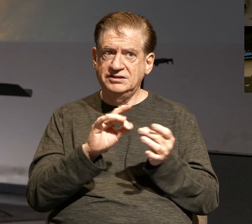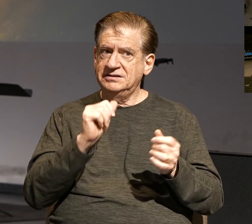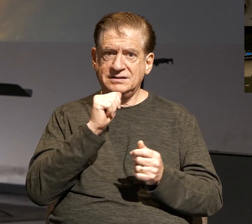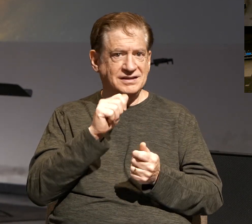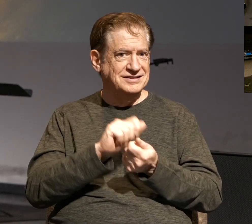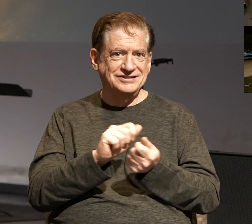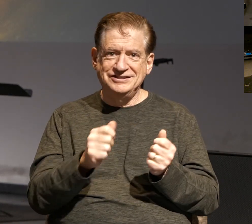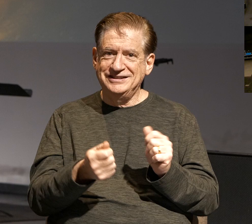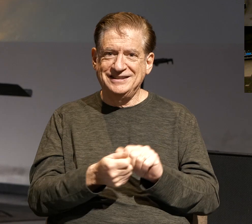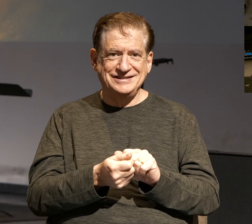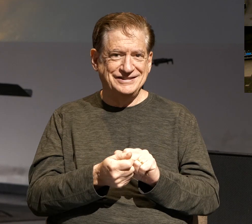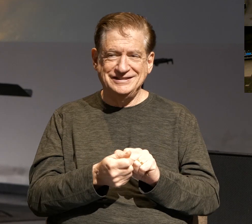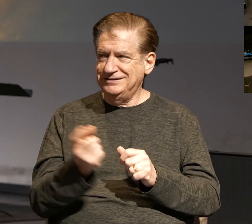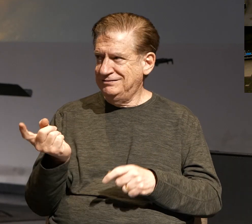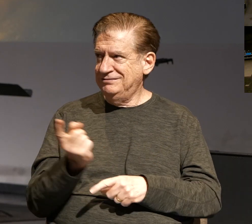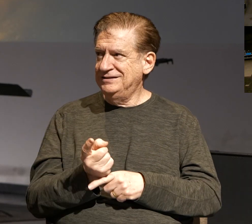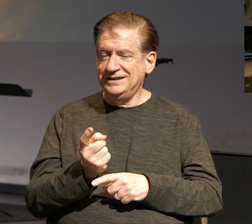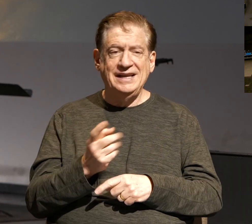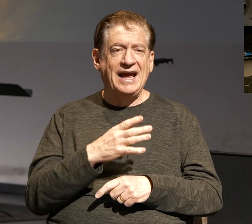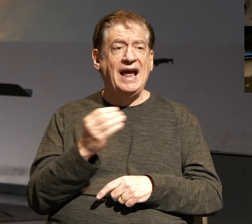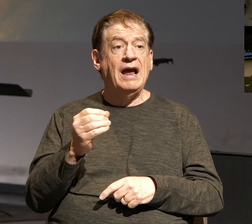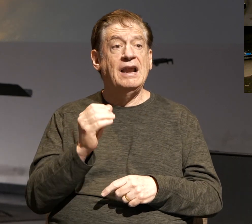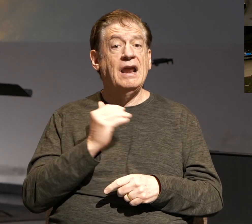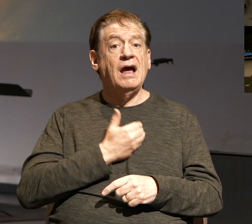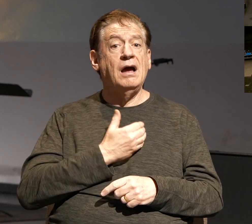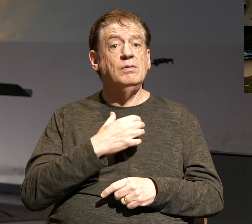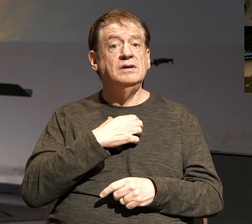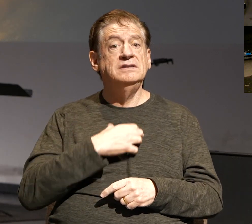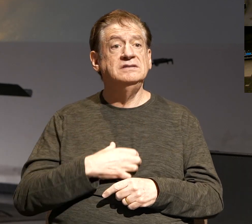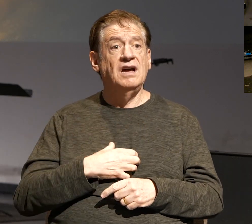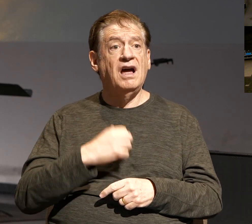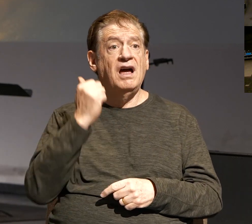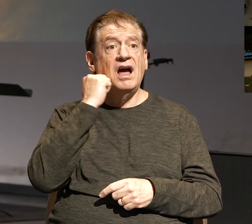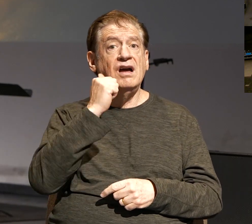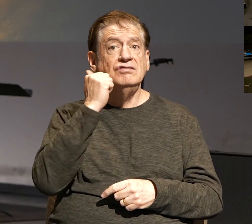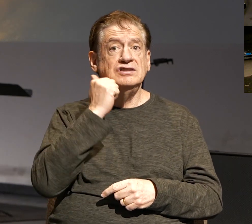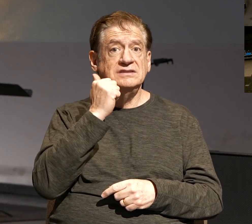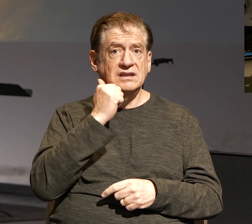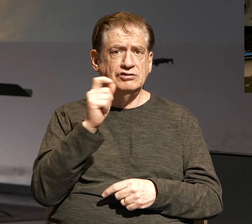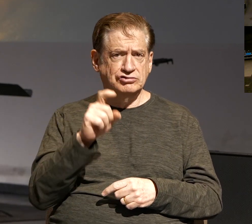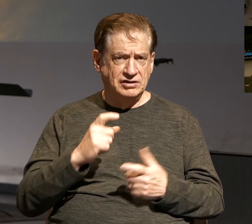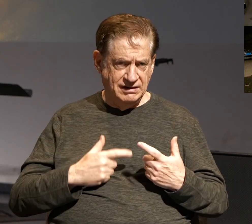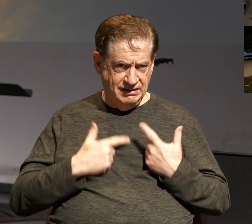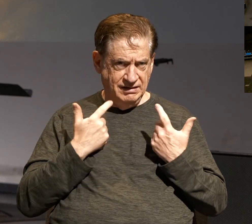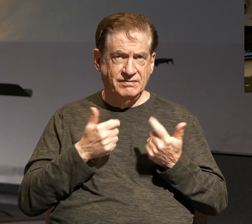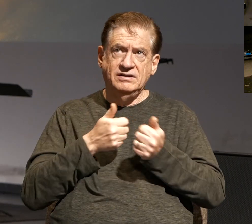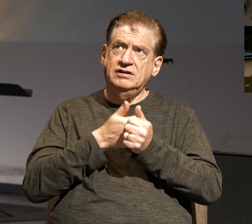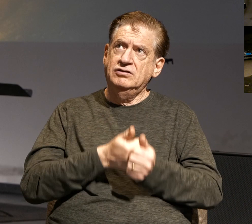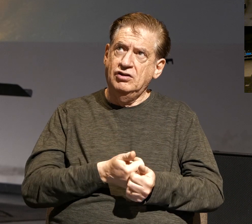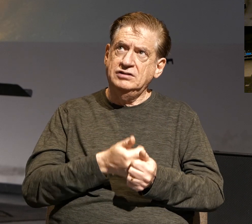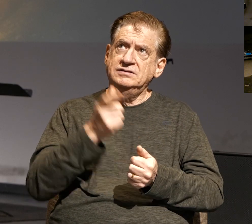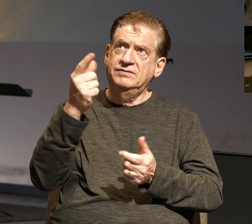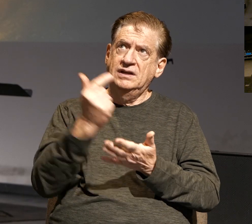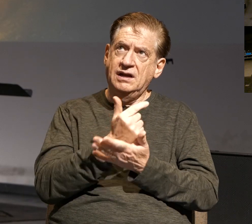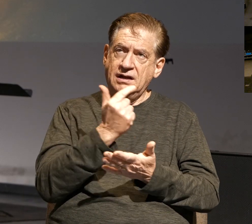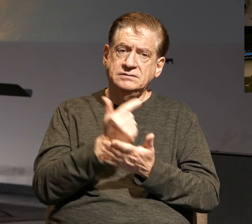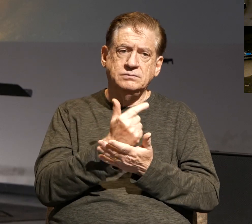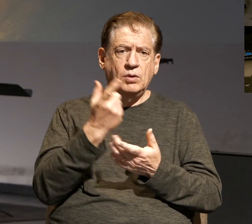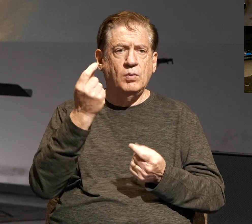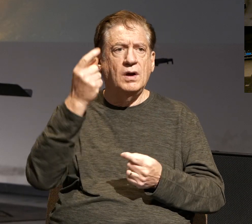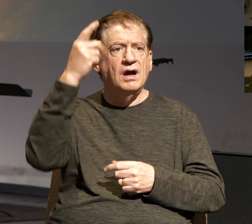not changed, and our desire every single day should be to live in accordance with the gospel and what God